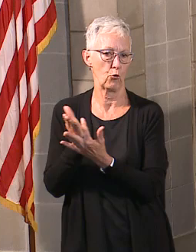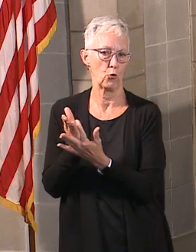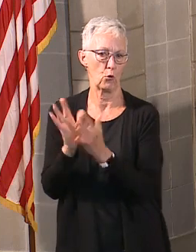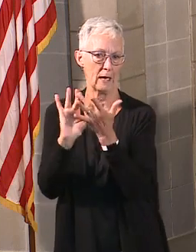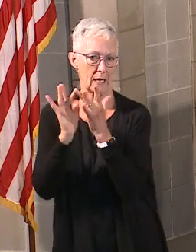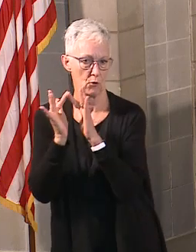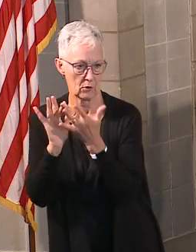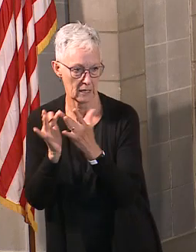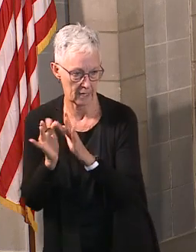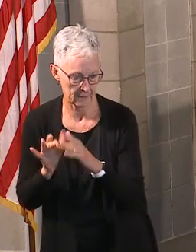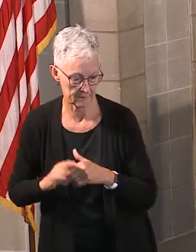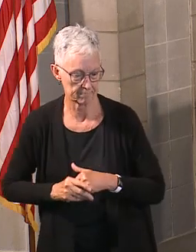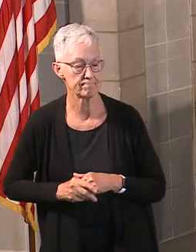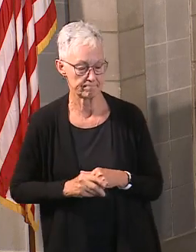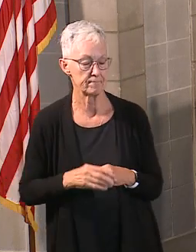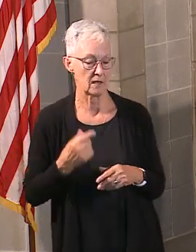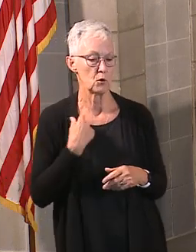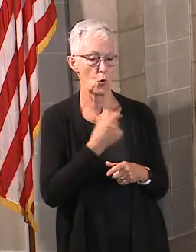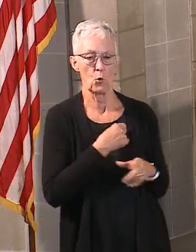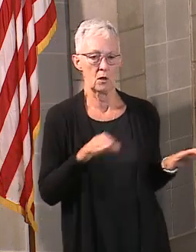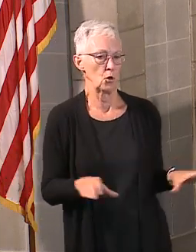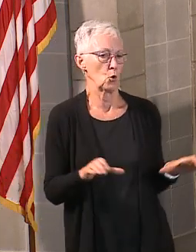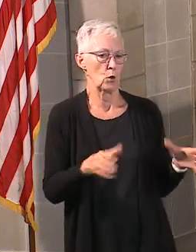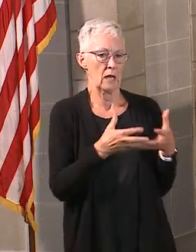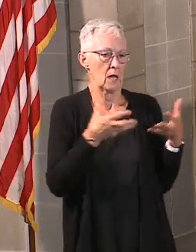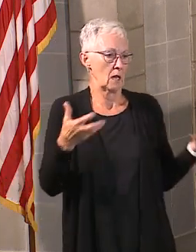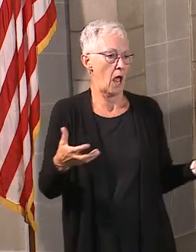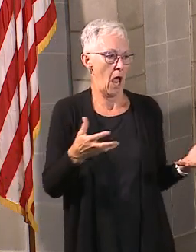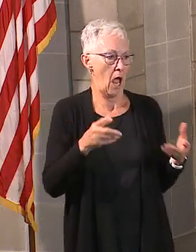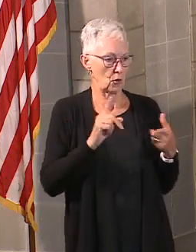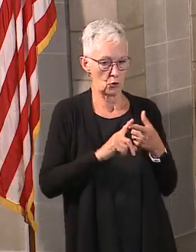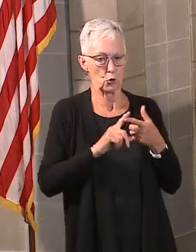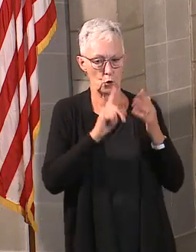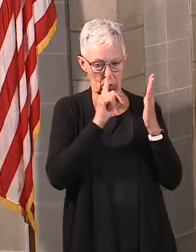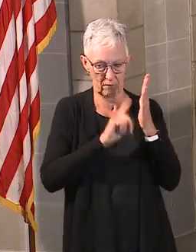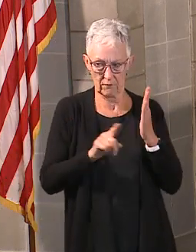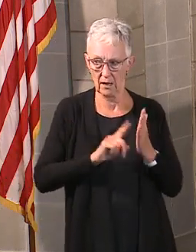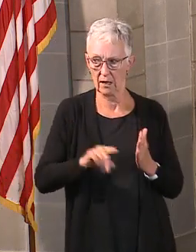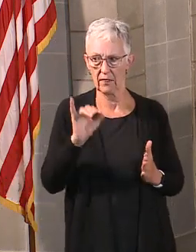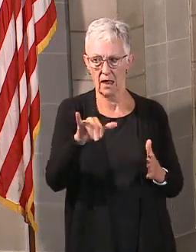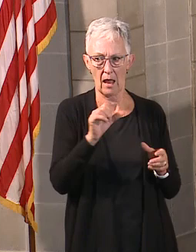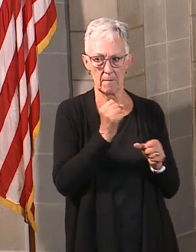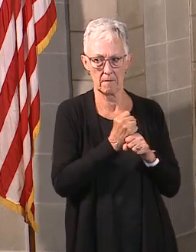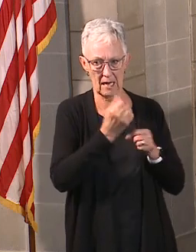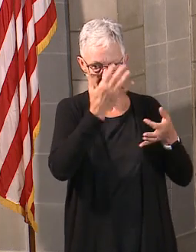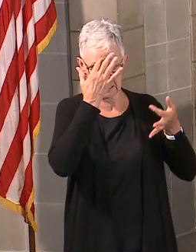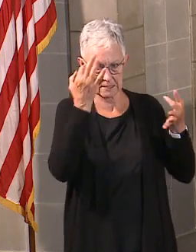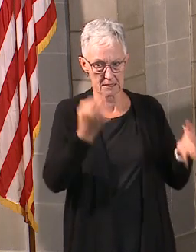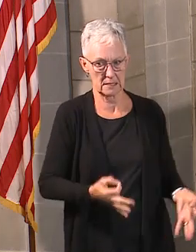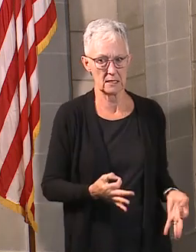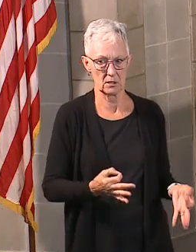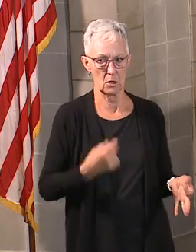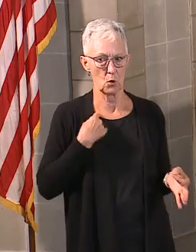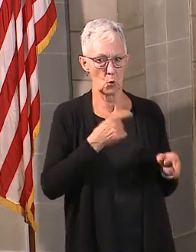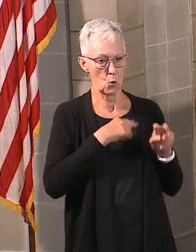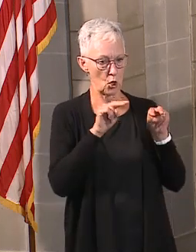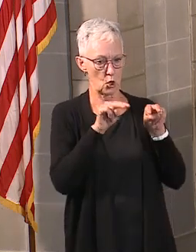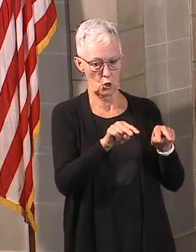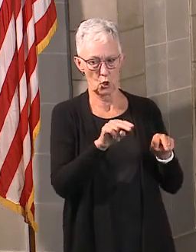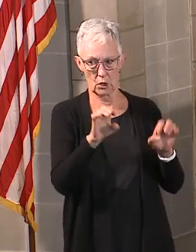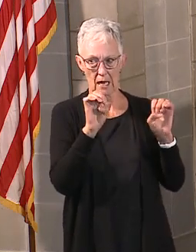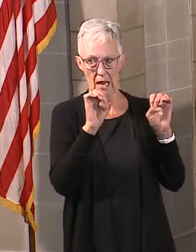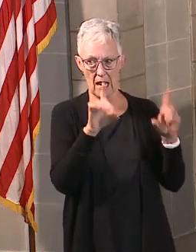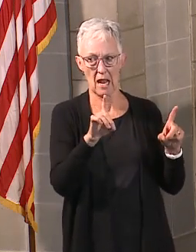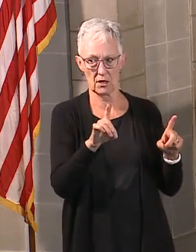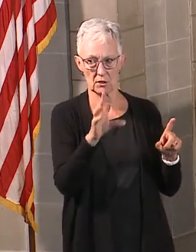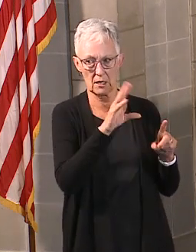more work to do. They've been very focused on the health side of this equation, but they've also been focused on the educational side as well, thinking about how